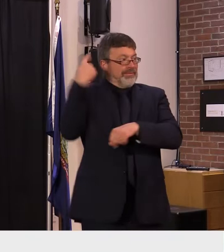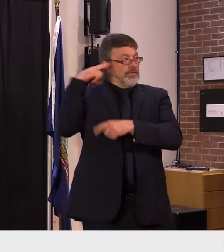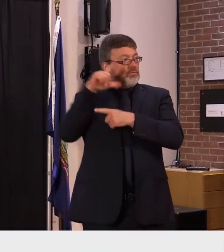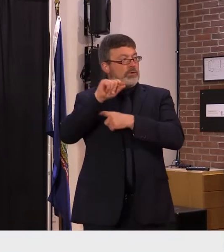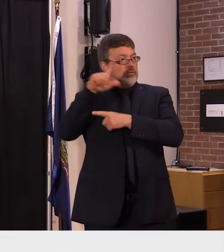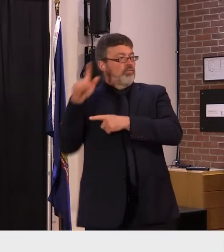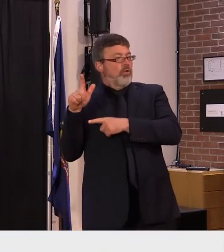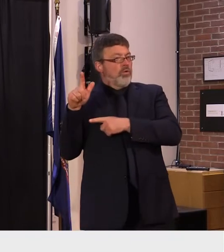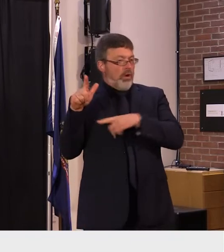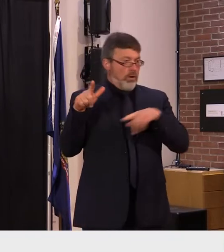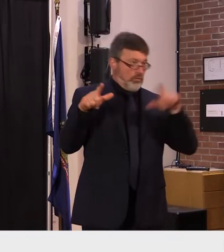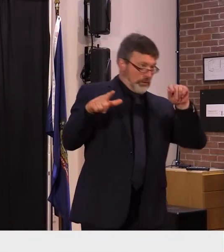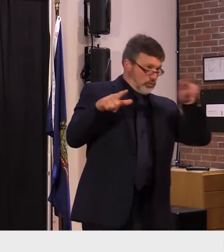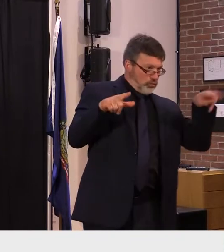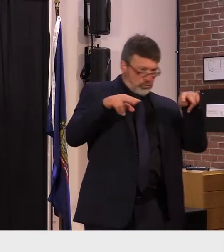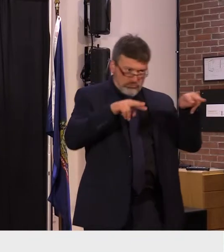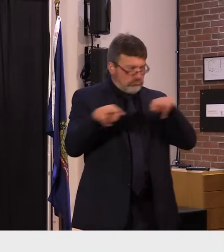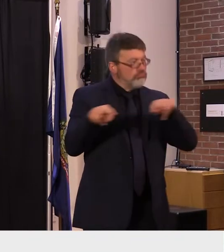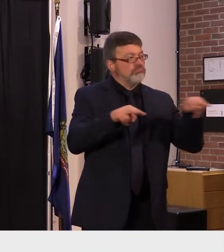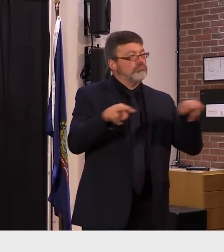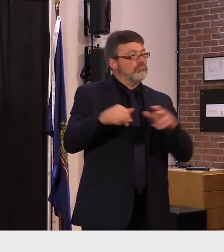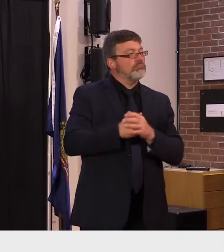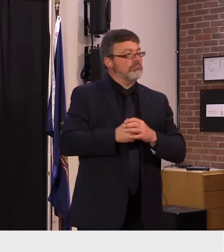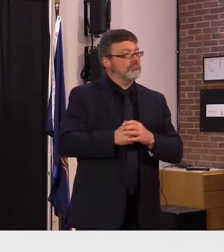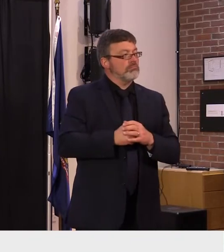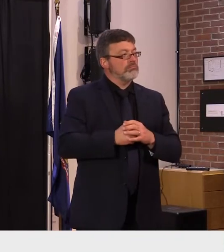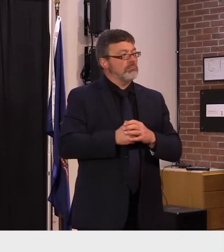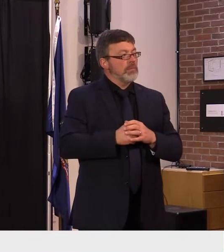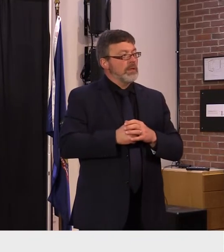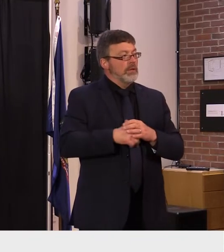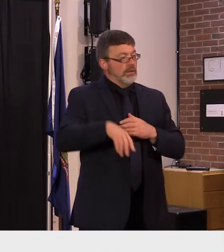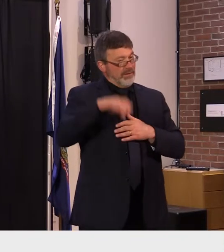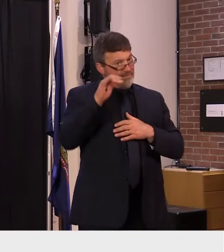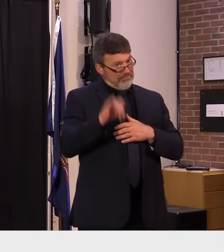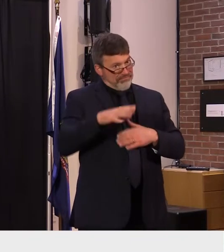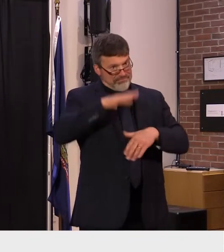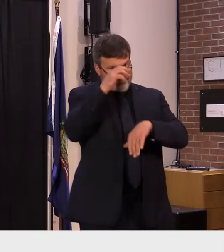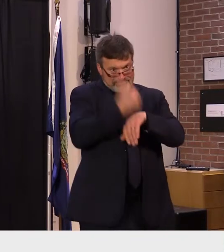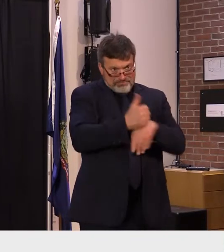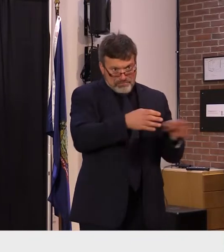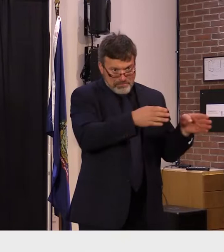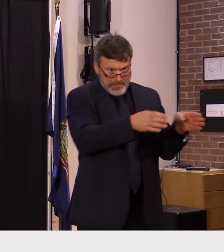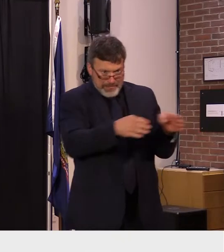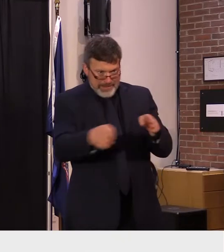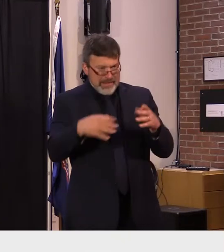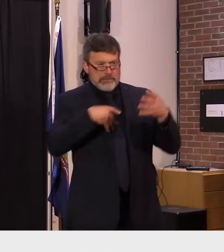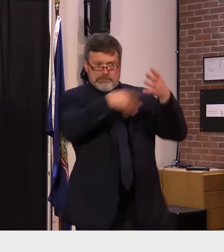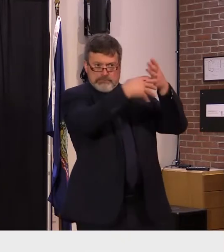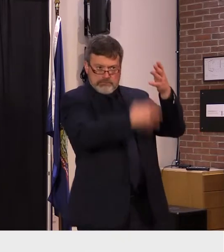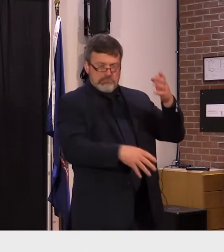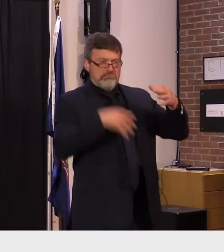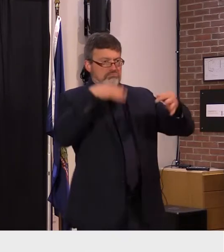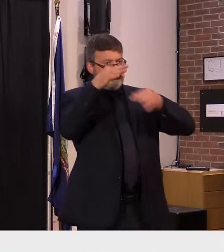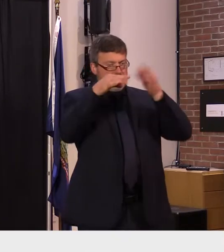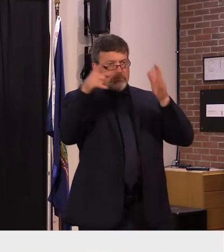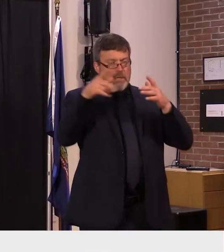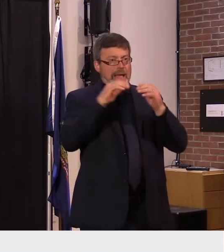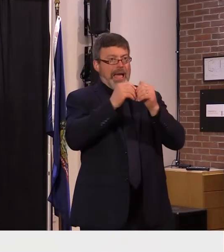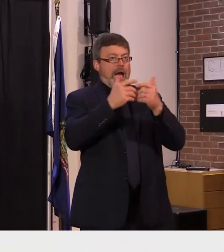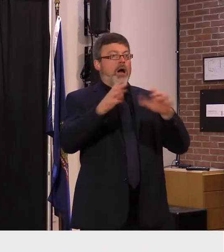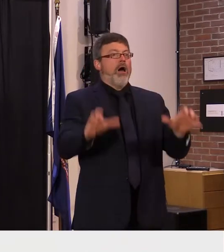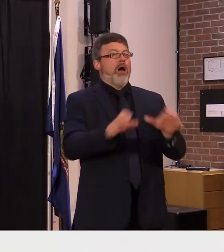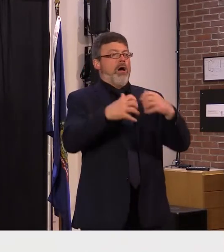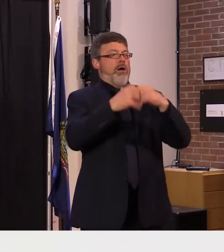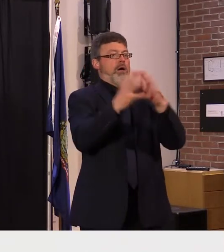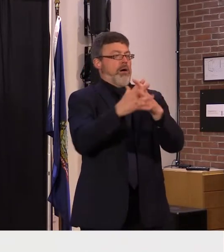them and we have several planning structures that we're working collaboratively with school districts and our other education stakeholder groups but i also wanted to use